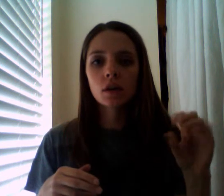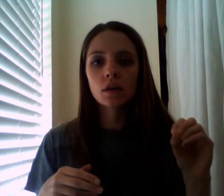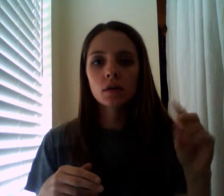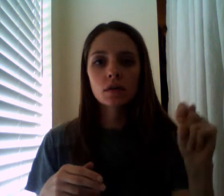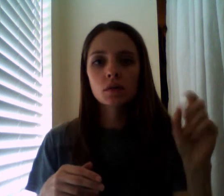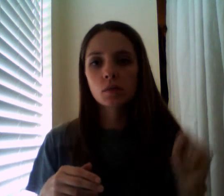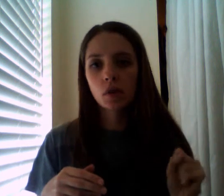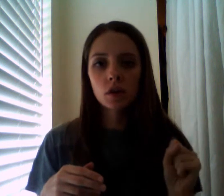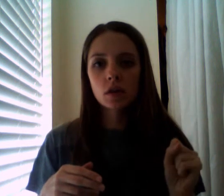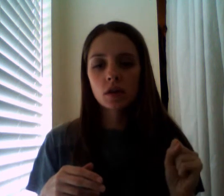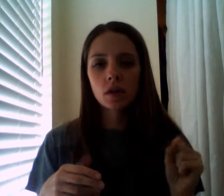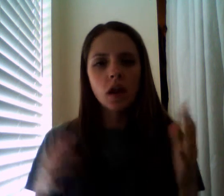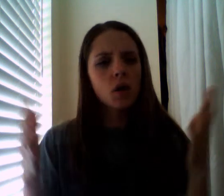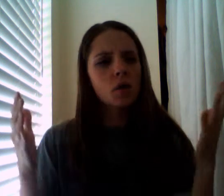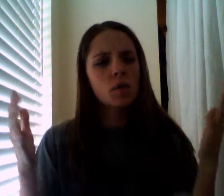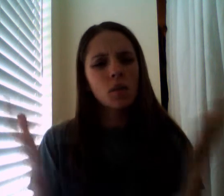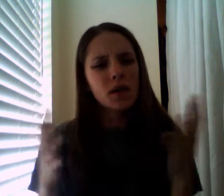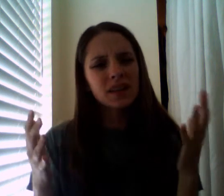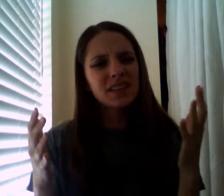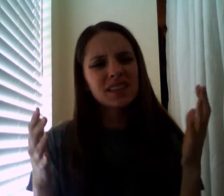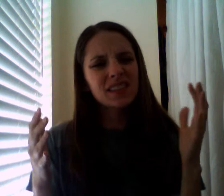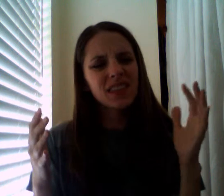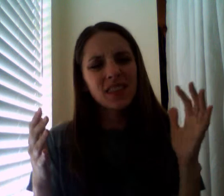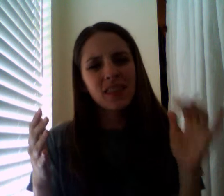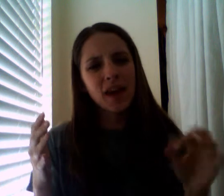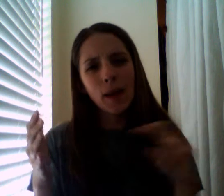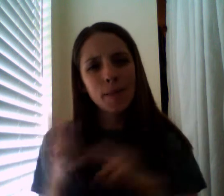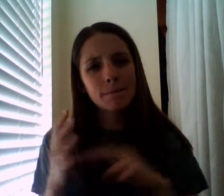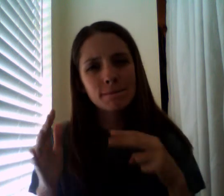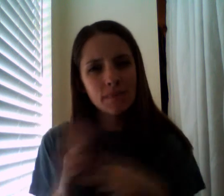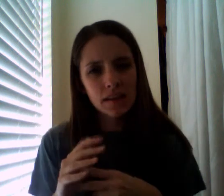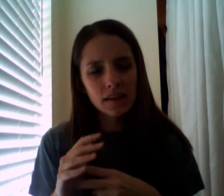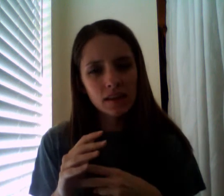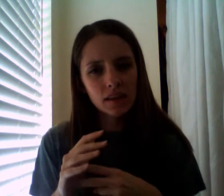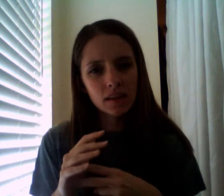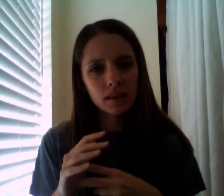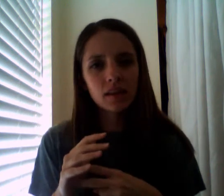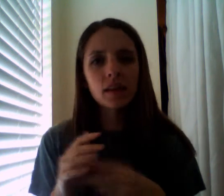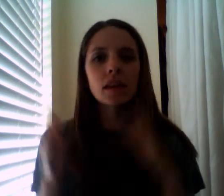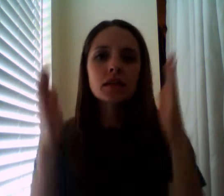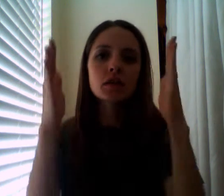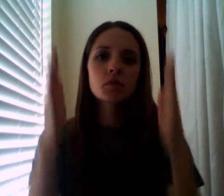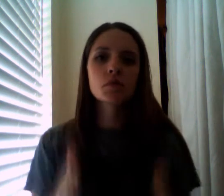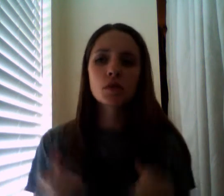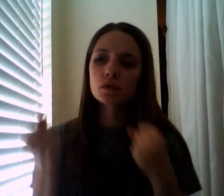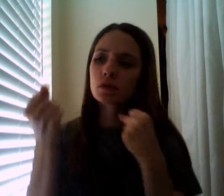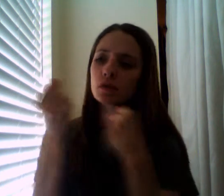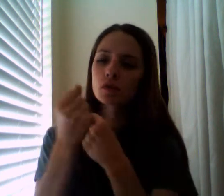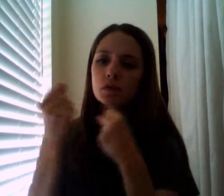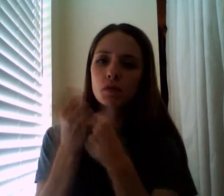Patriot was someone who supported the war they wanted to break away from Great Britain so they supported